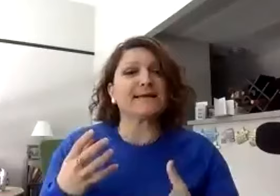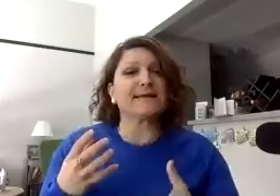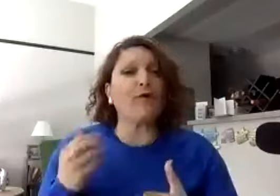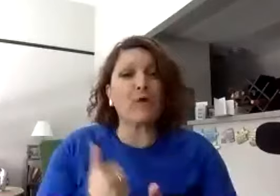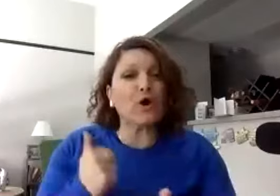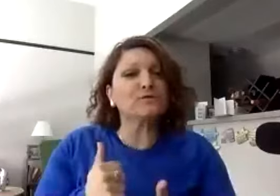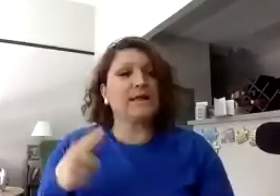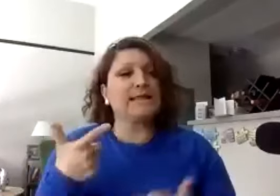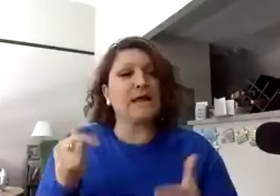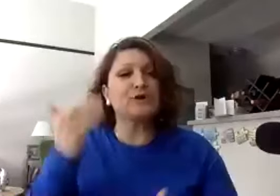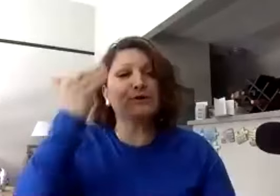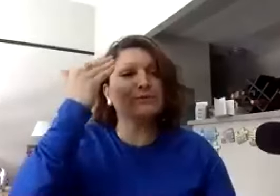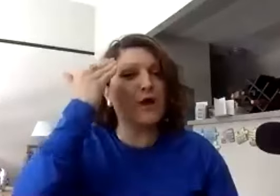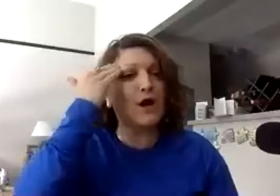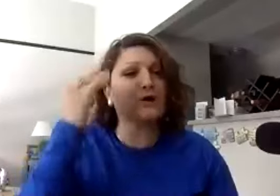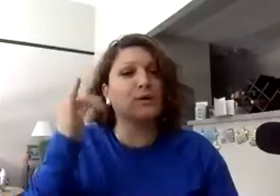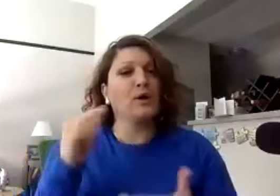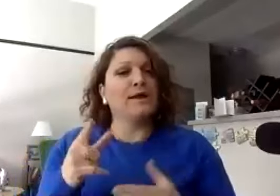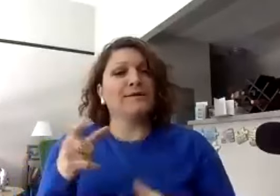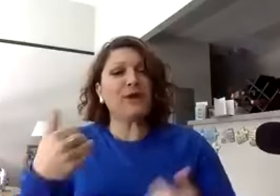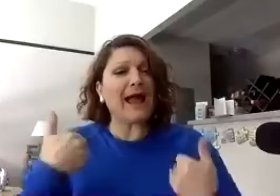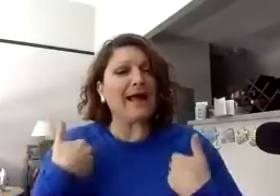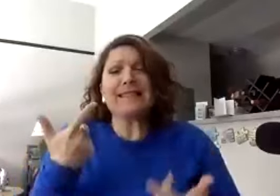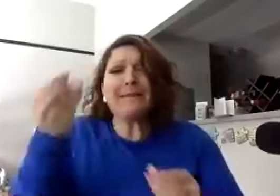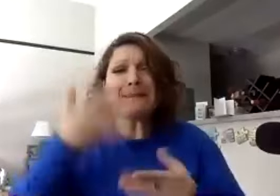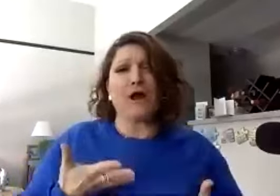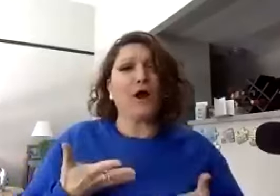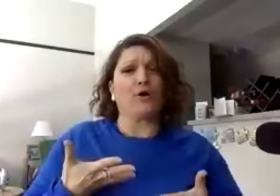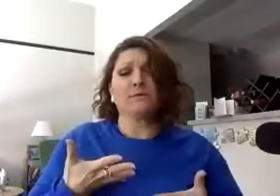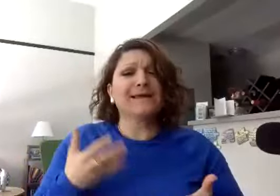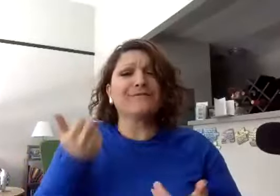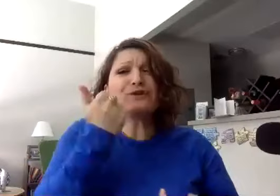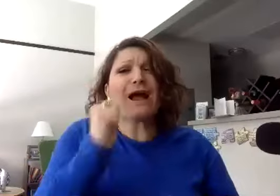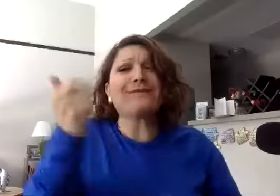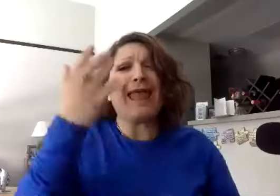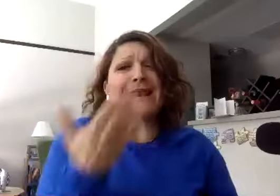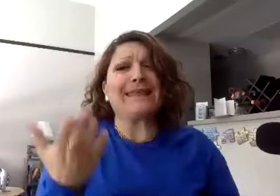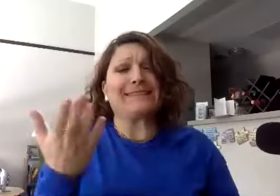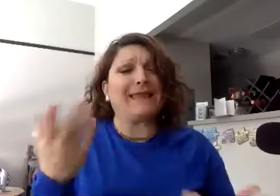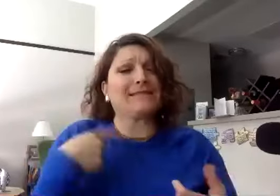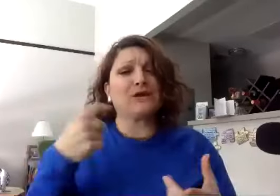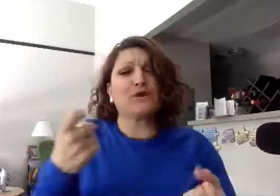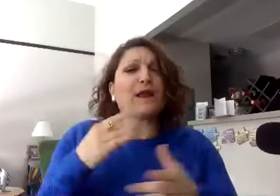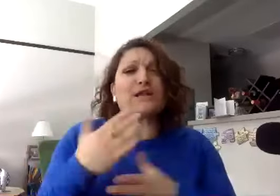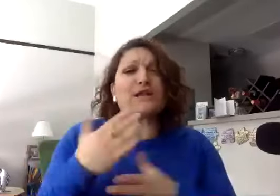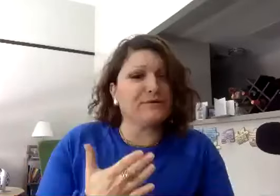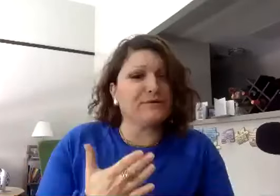helpful. I to let you know. Let me know if you have anything that you want to share